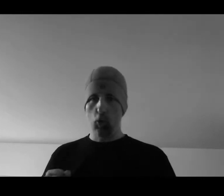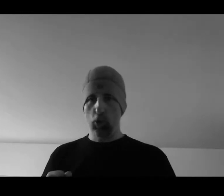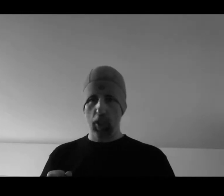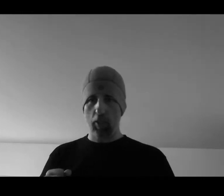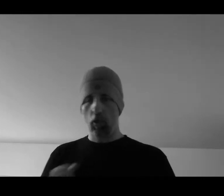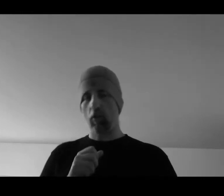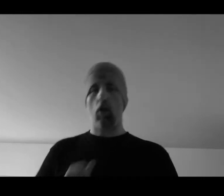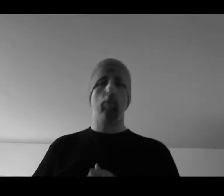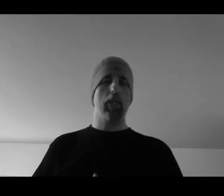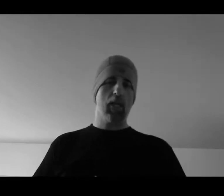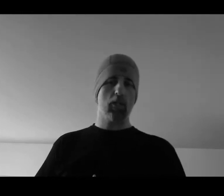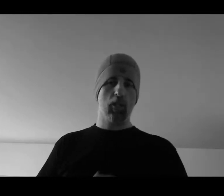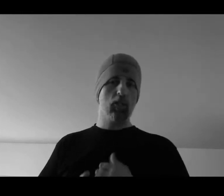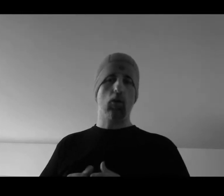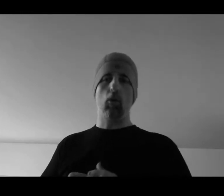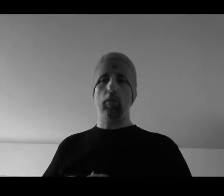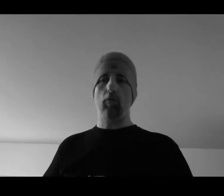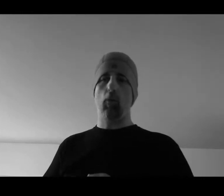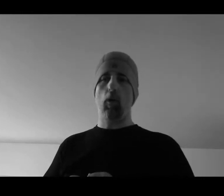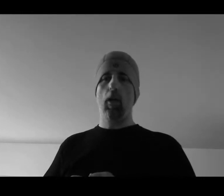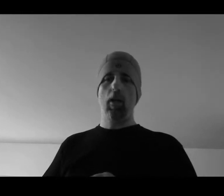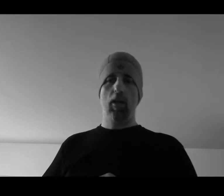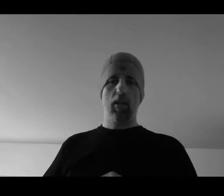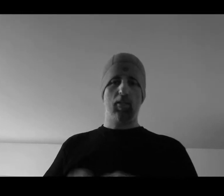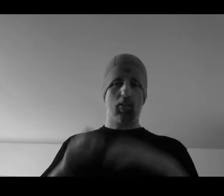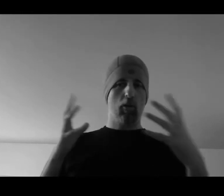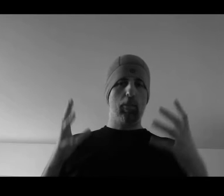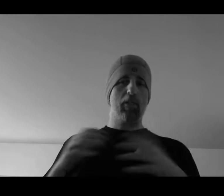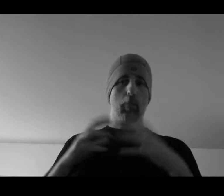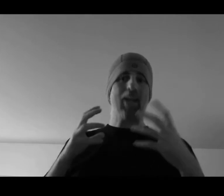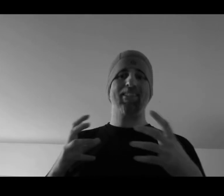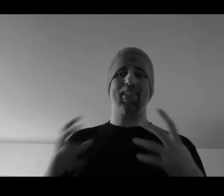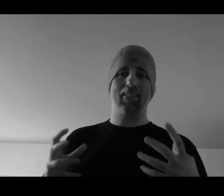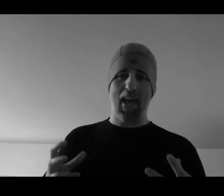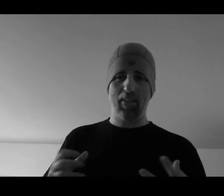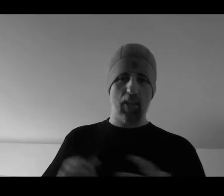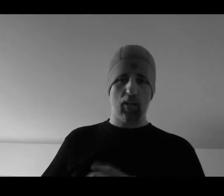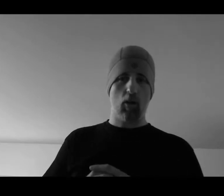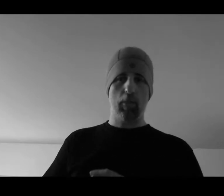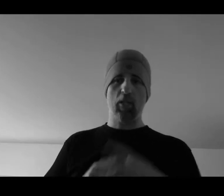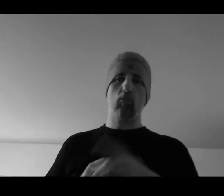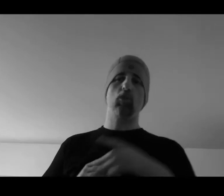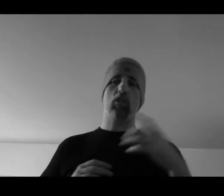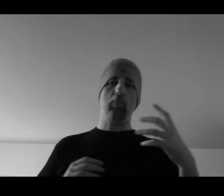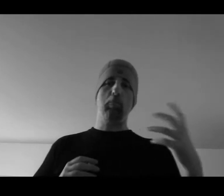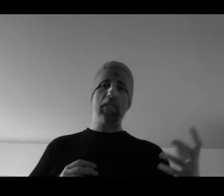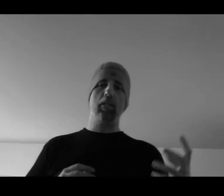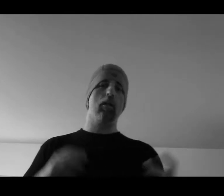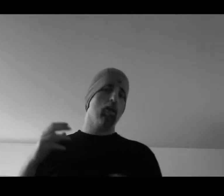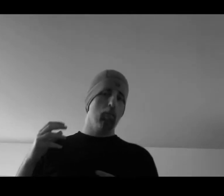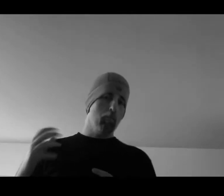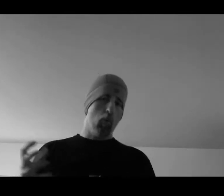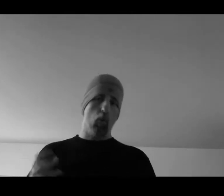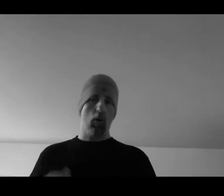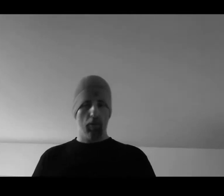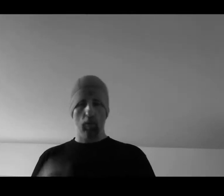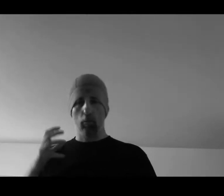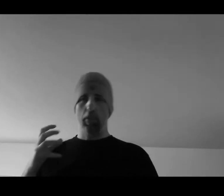of a combination that you go in for. It's going to be the punches that land in that combination will just mean more. They will be